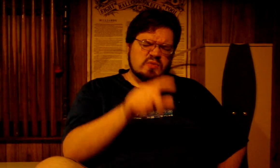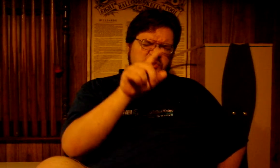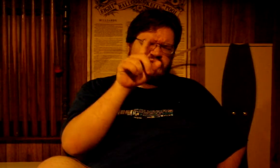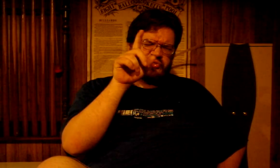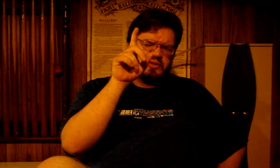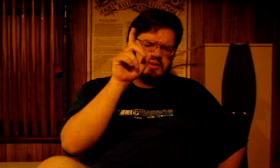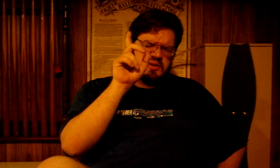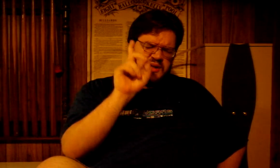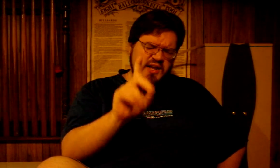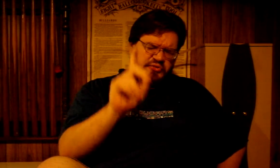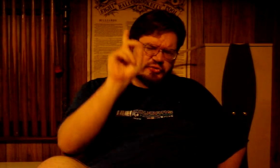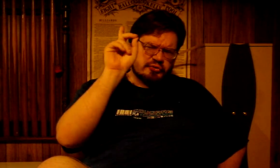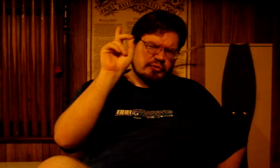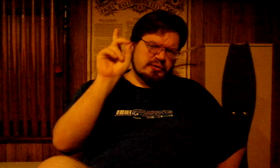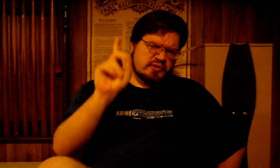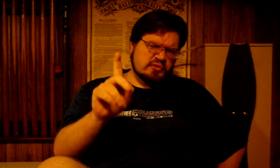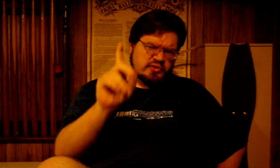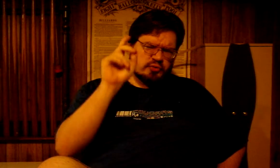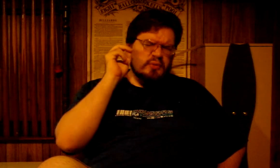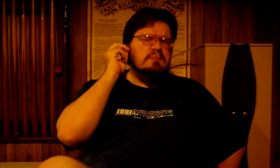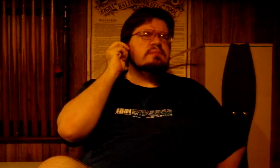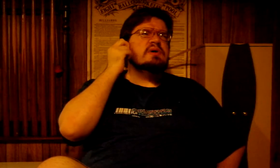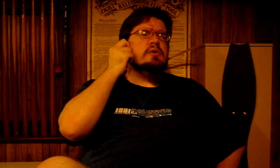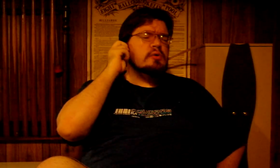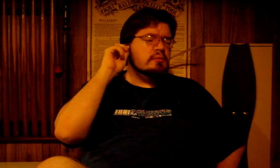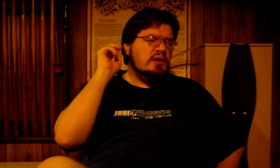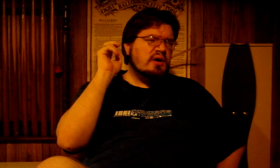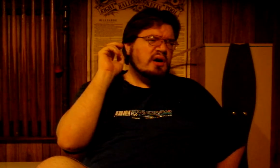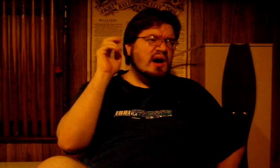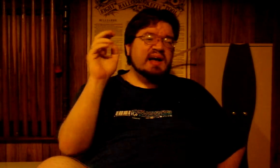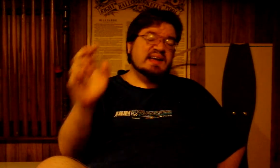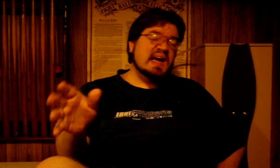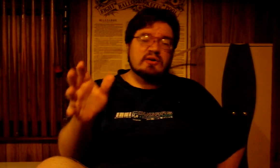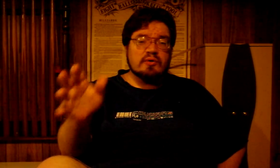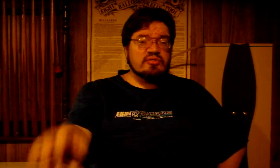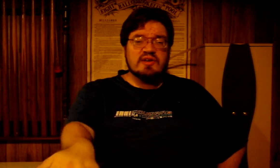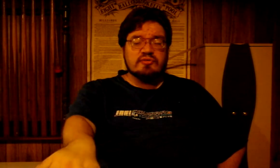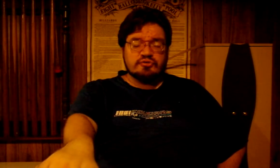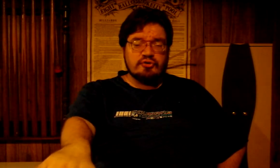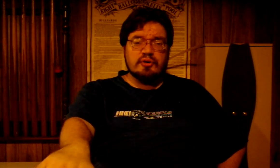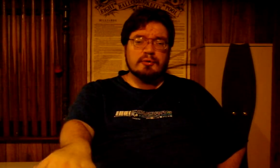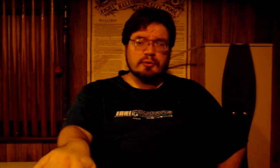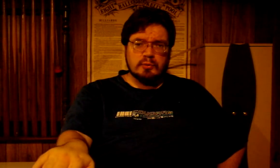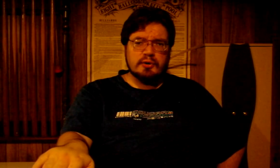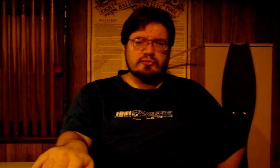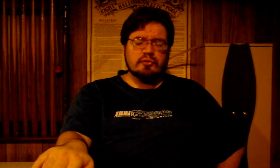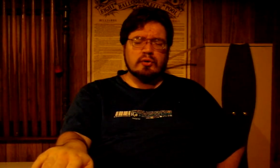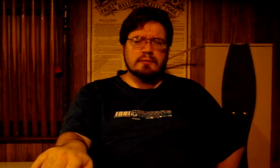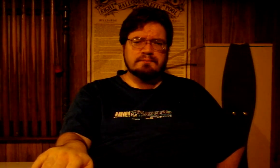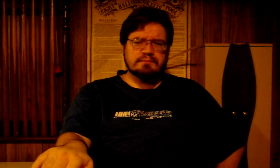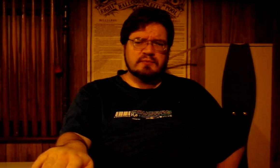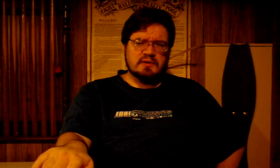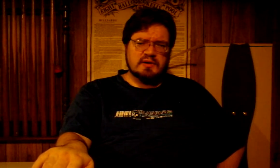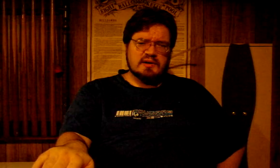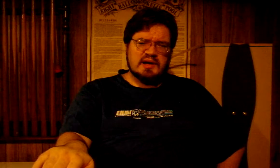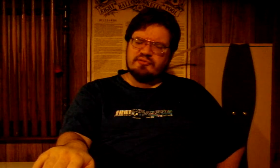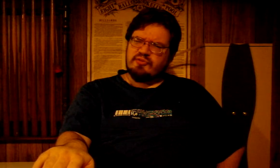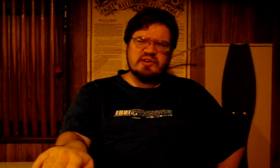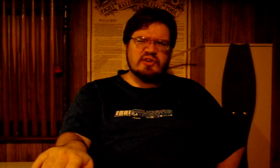This next sort of individual, whom I cannot think of a term or a word for, and friend doesn't